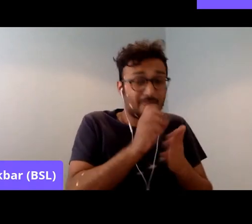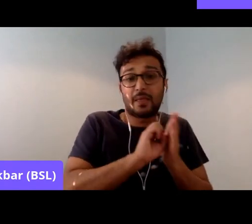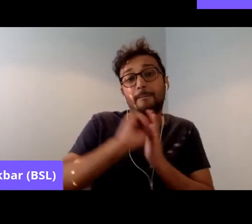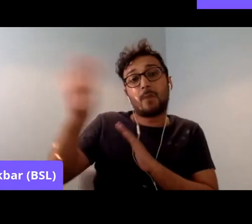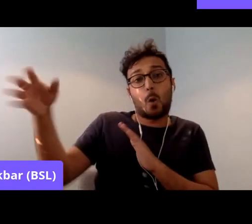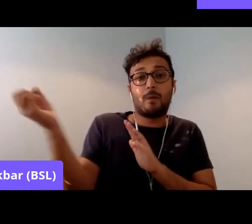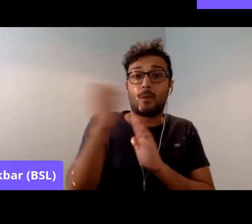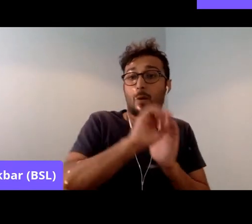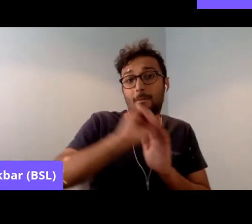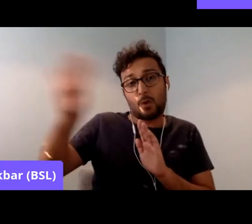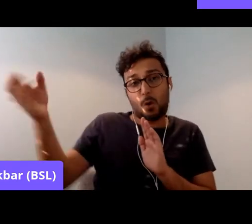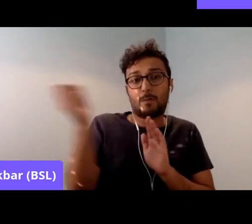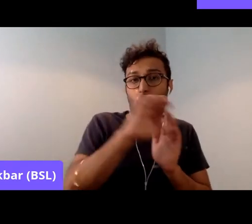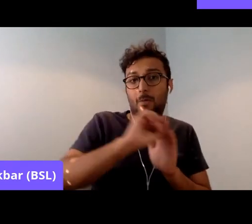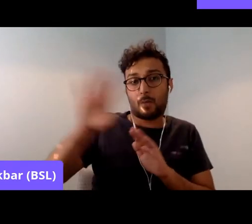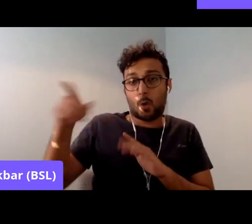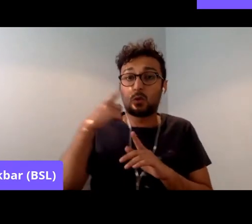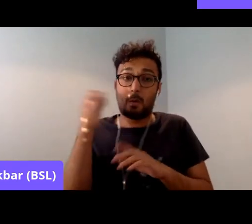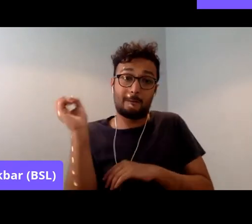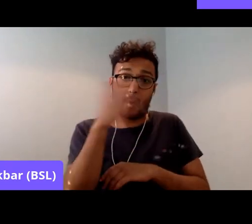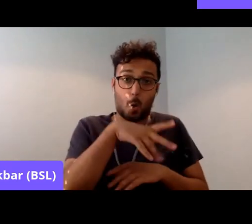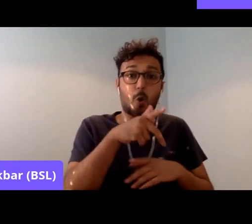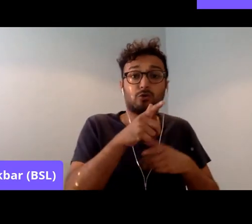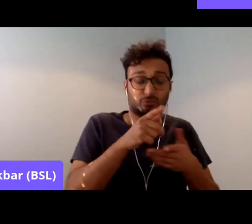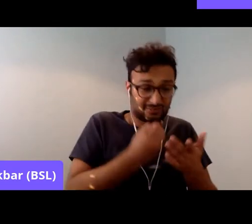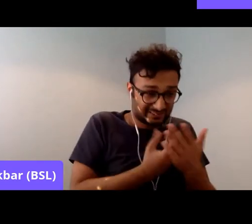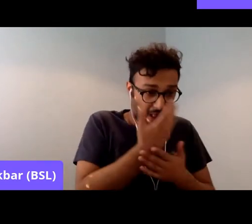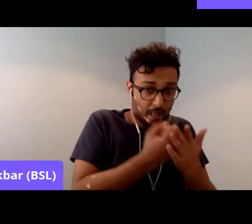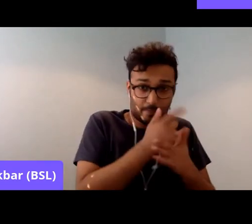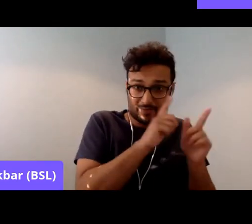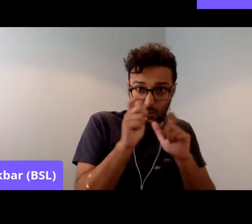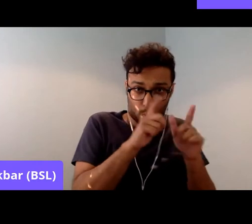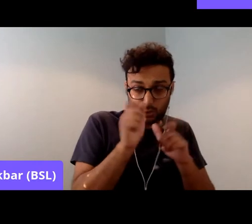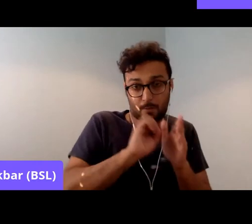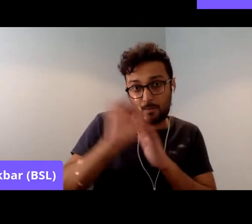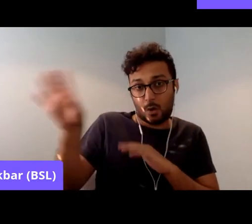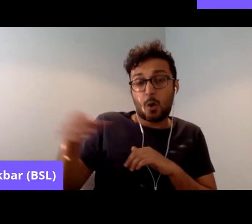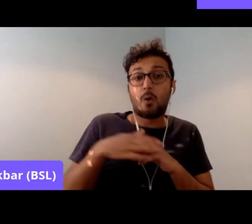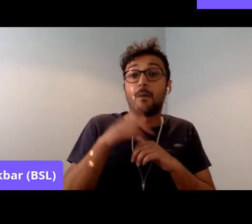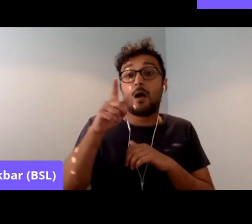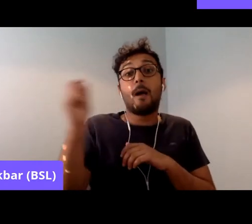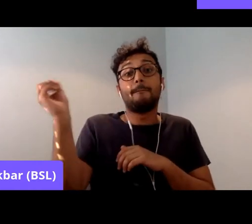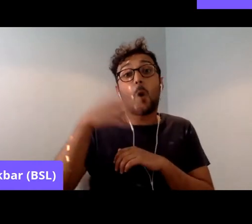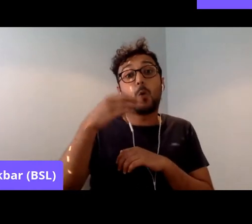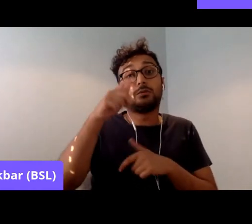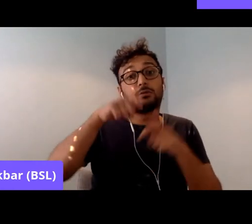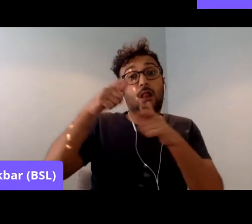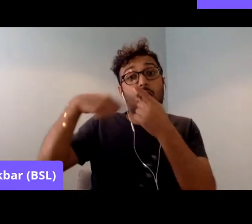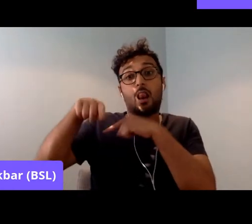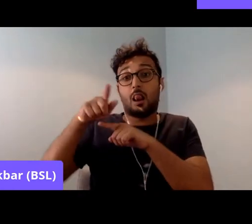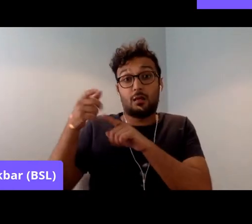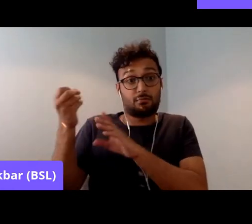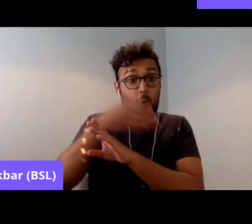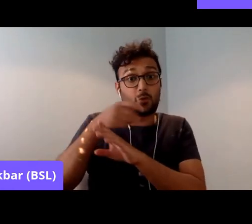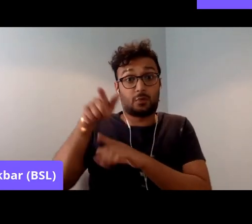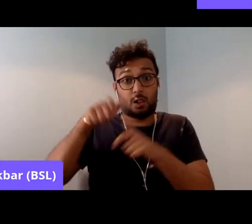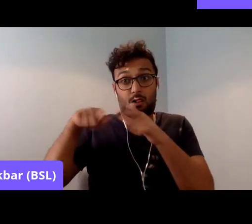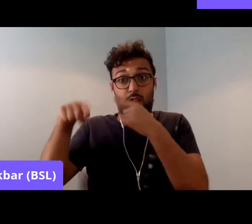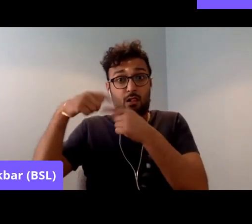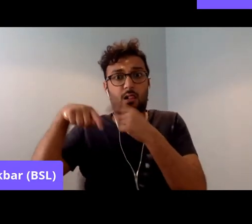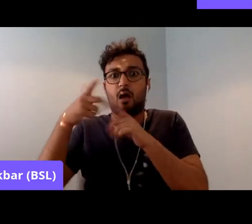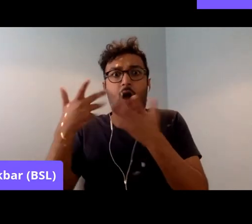the postal workers in that area were willing, and in fact, eager, to support the Grunwick strike by